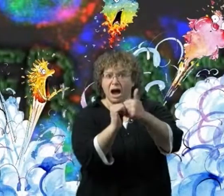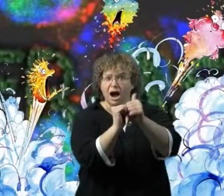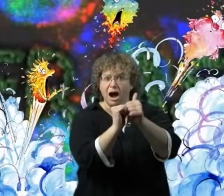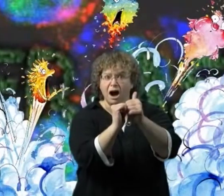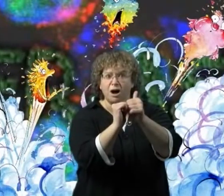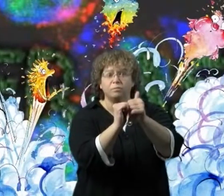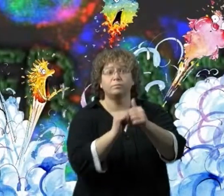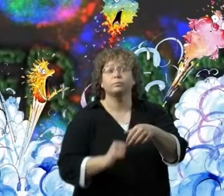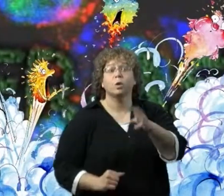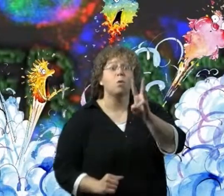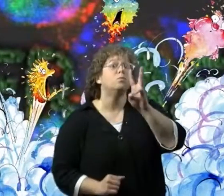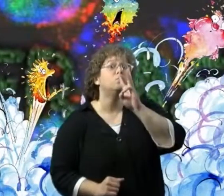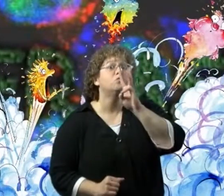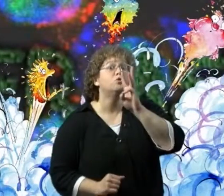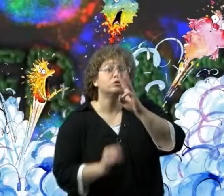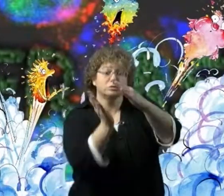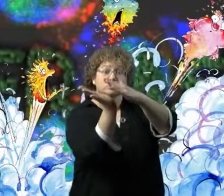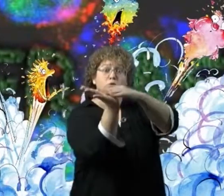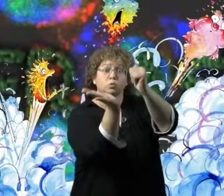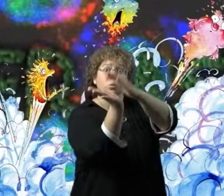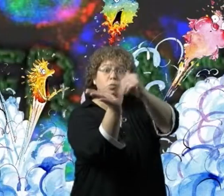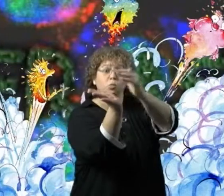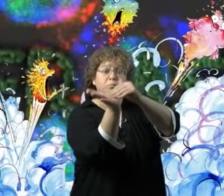Hot, soapy water What a curse!